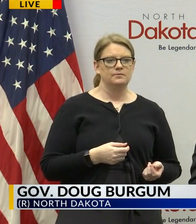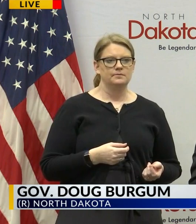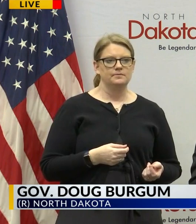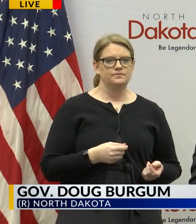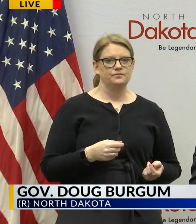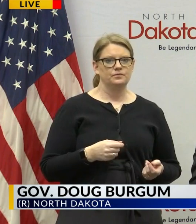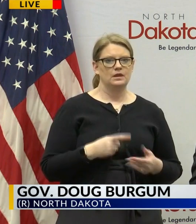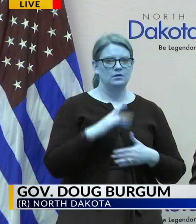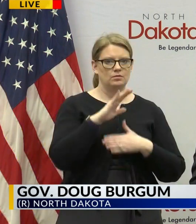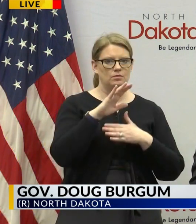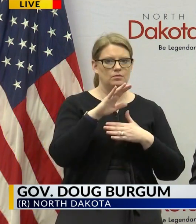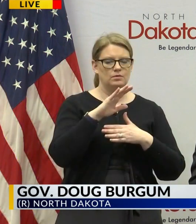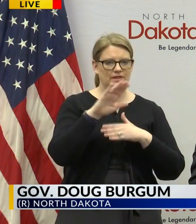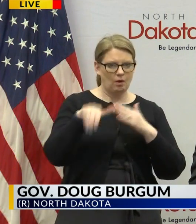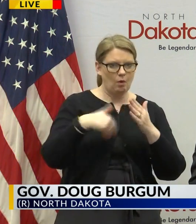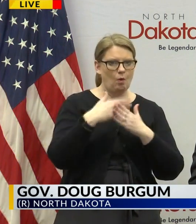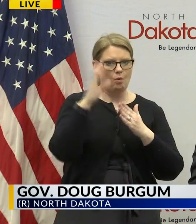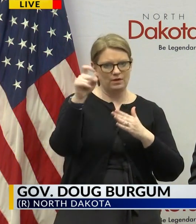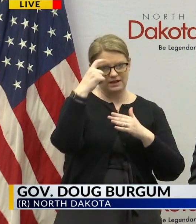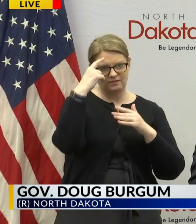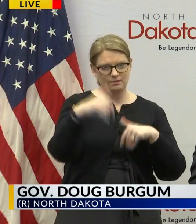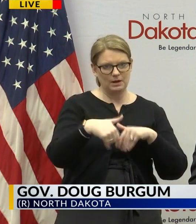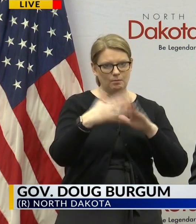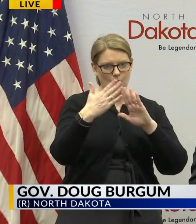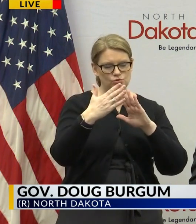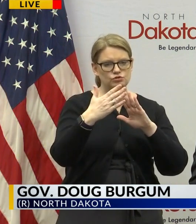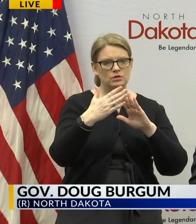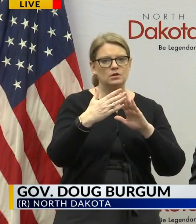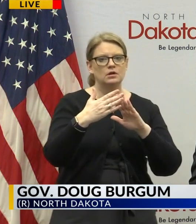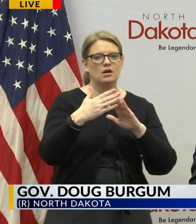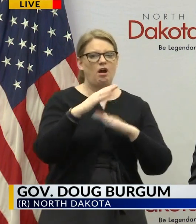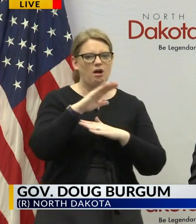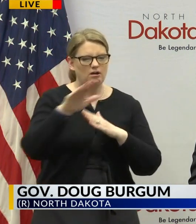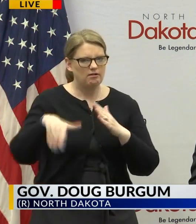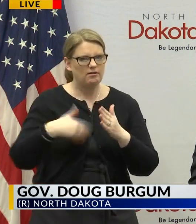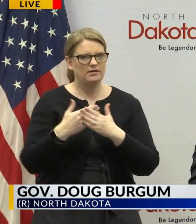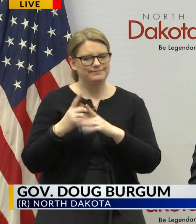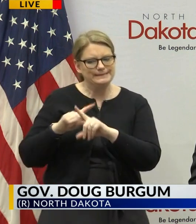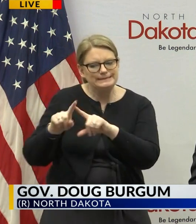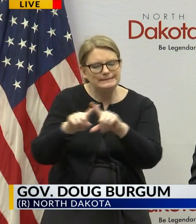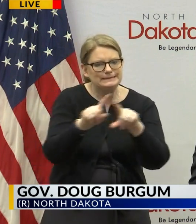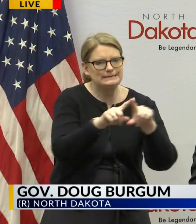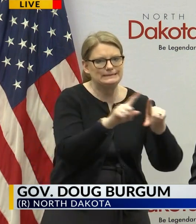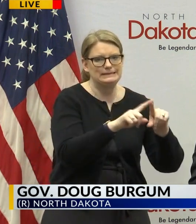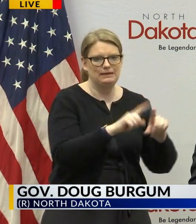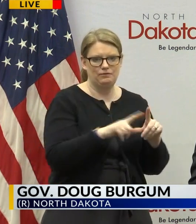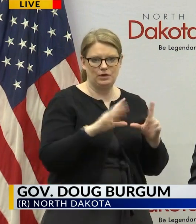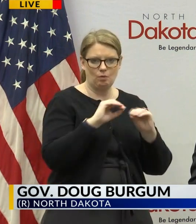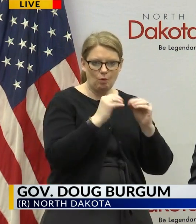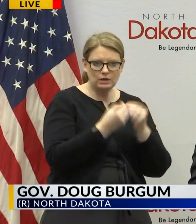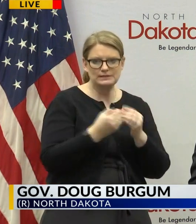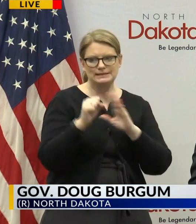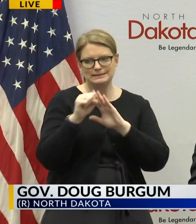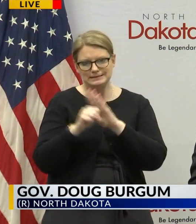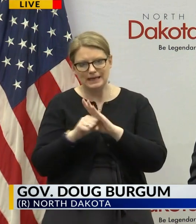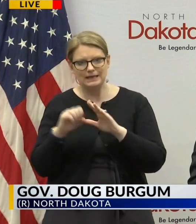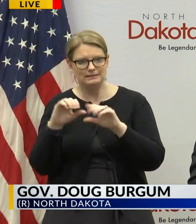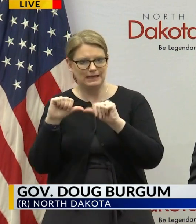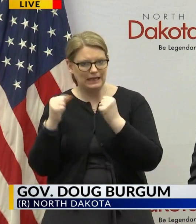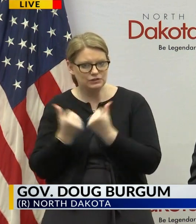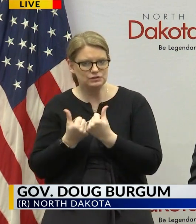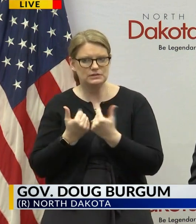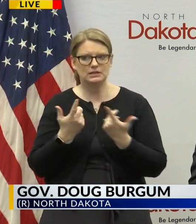going on with our whole government approach is to bring together all the different organizations in state agencies that have